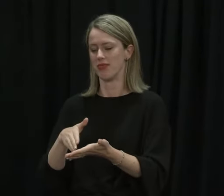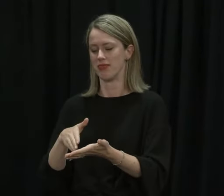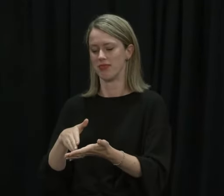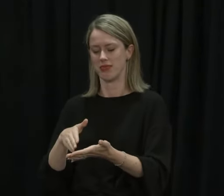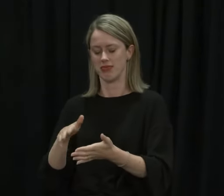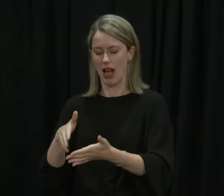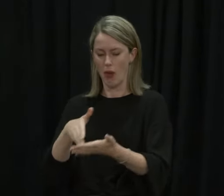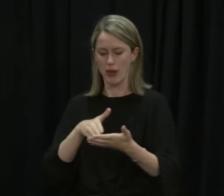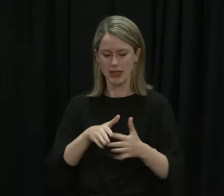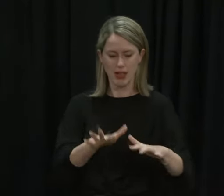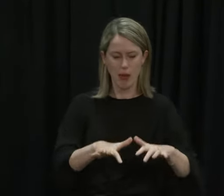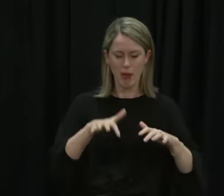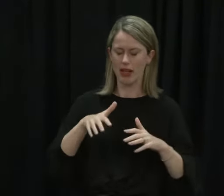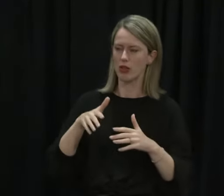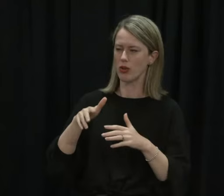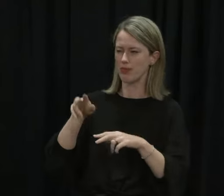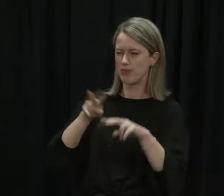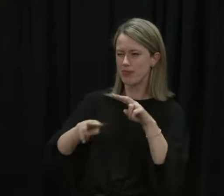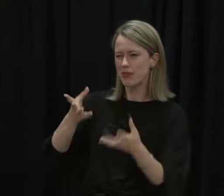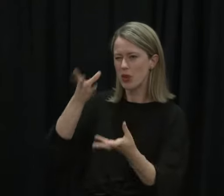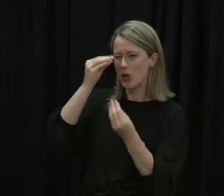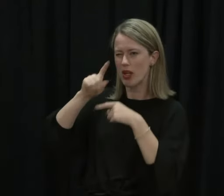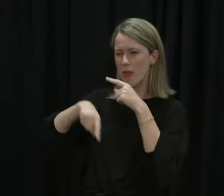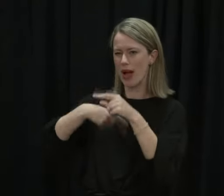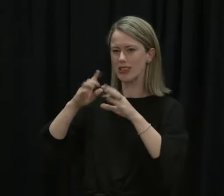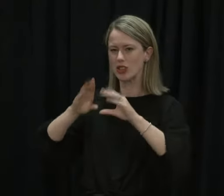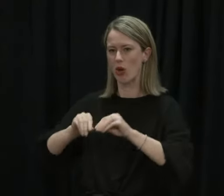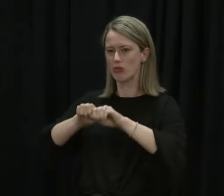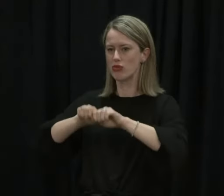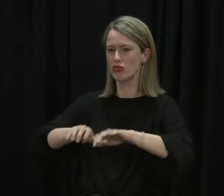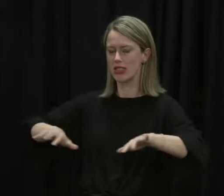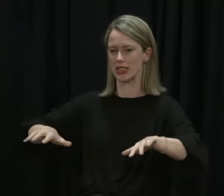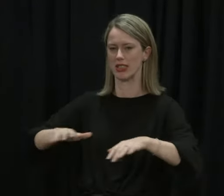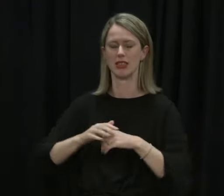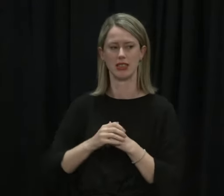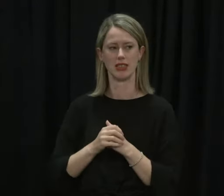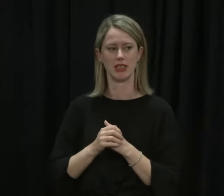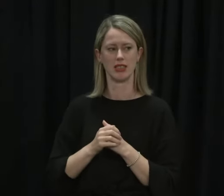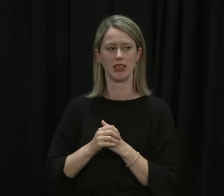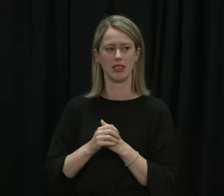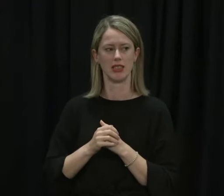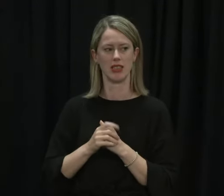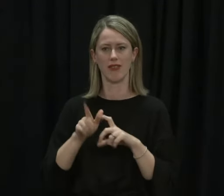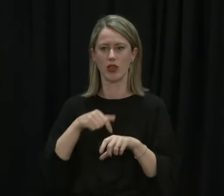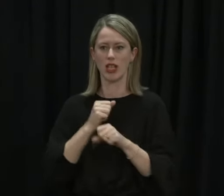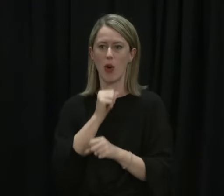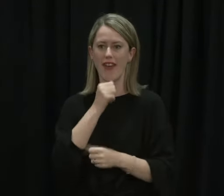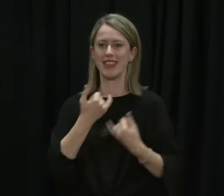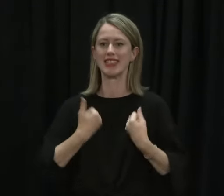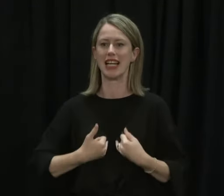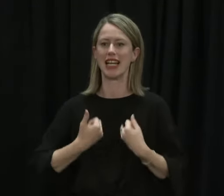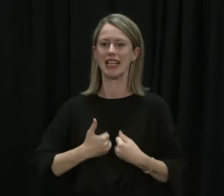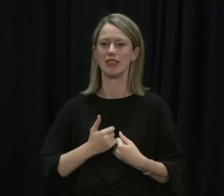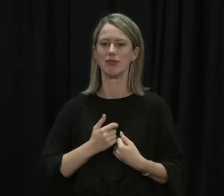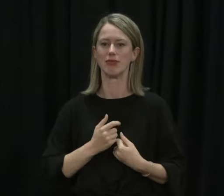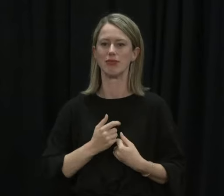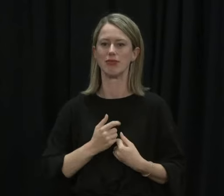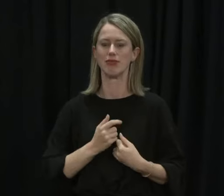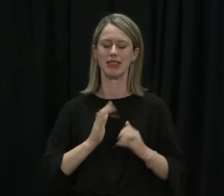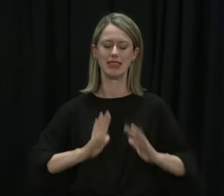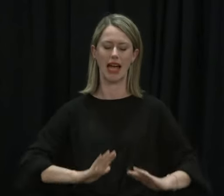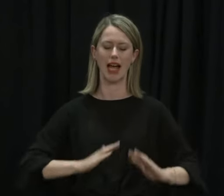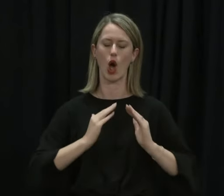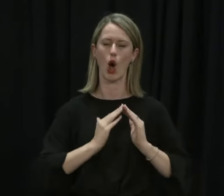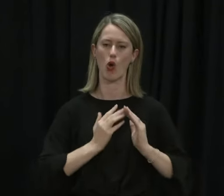about what we can do to prevent infection spreading, including, and most importantly, not going out or to work or anywhere if you are